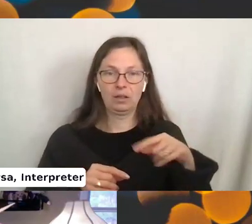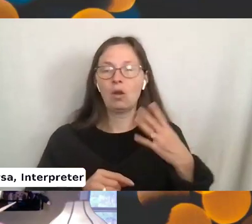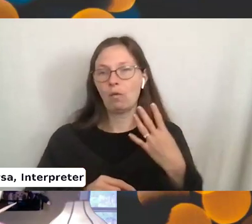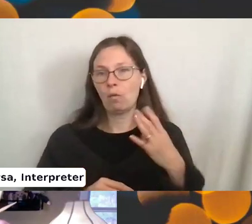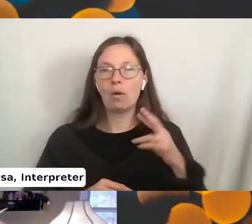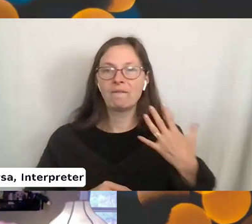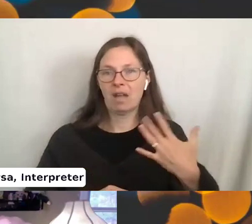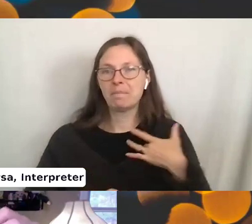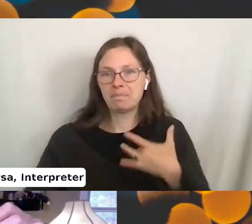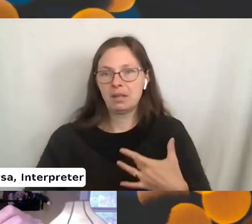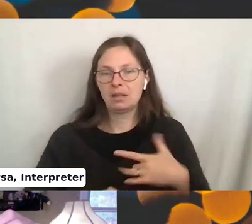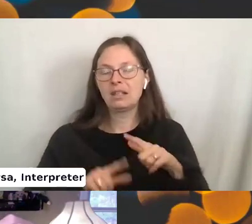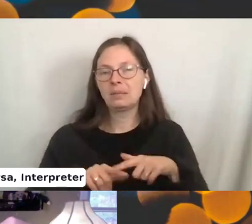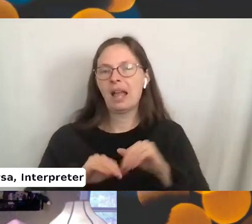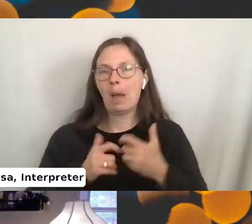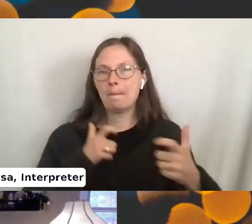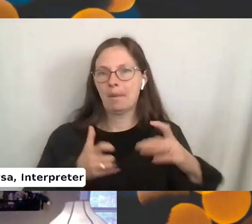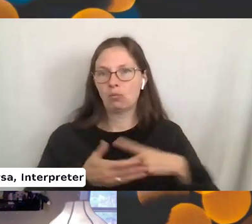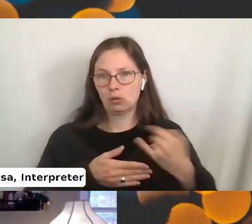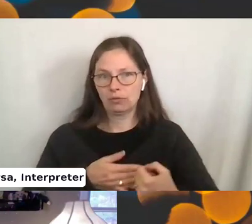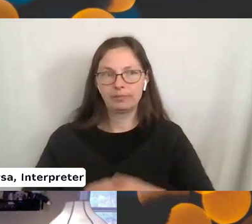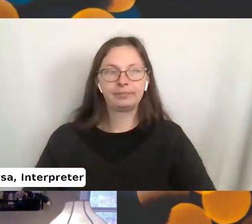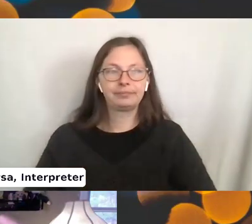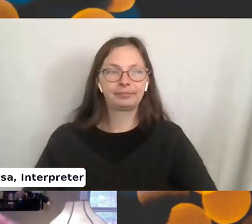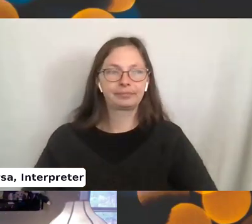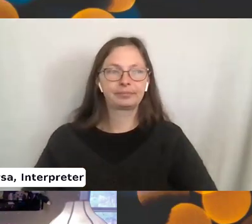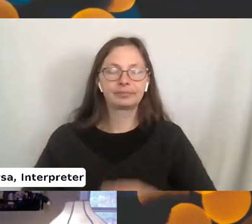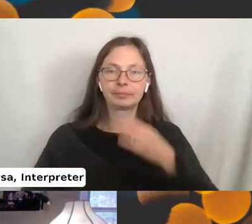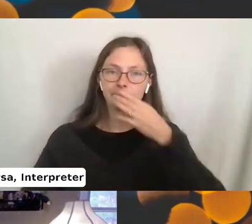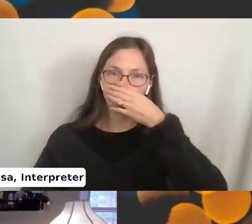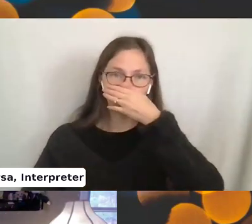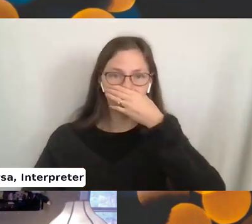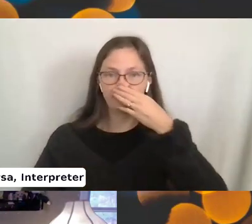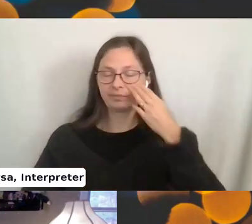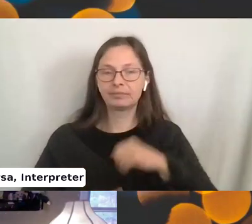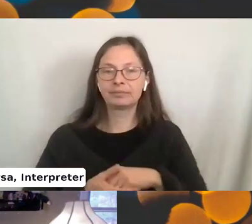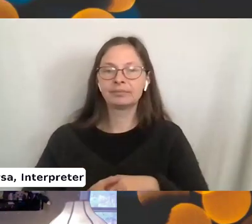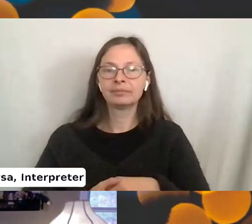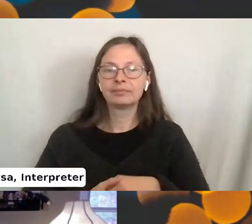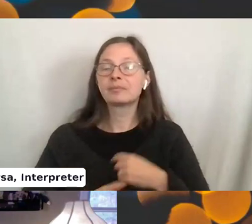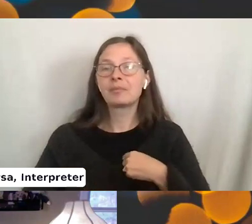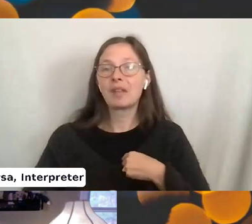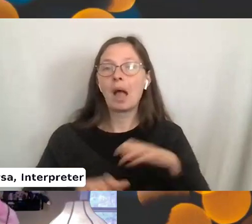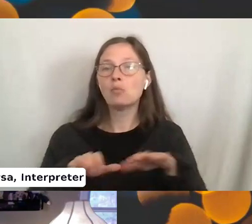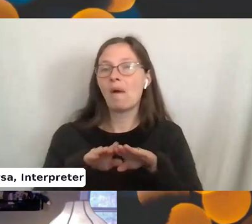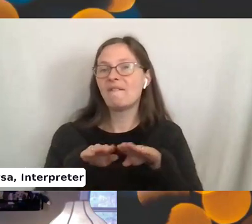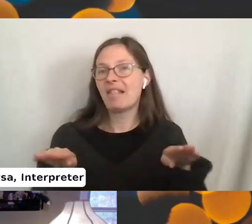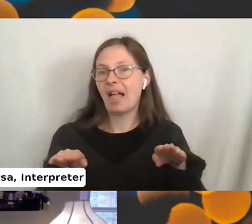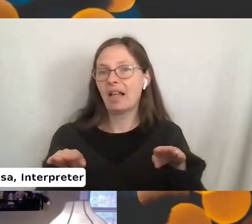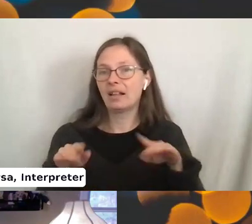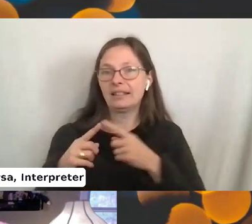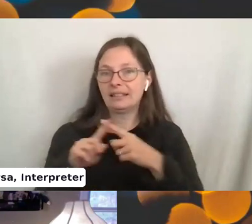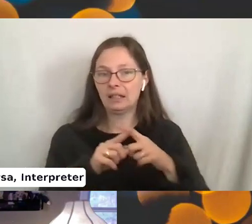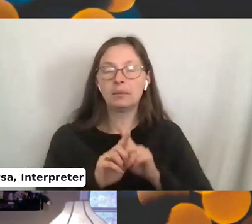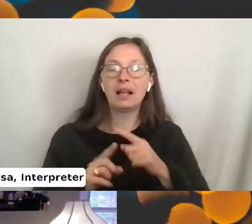of them usually depending on how many, how big your project is. And you just, I'm just doing flat knitting, but you knit